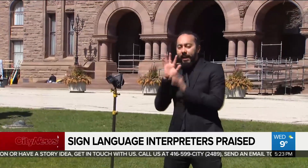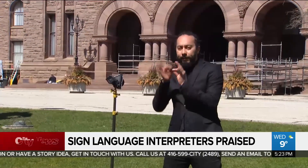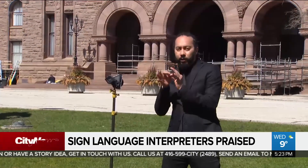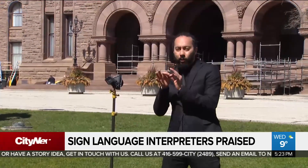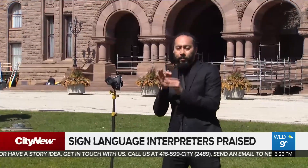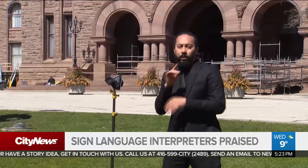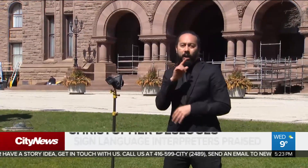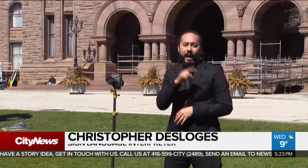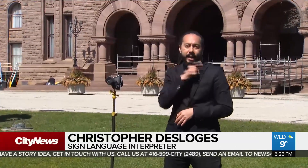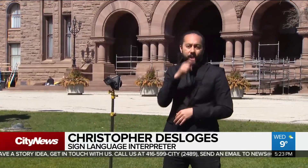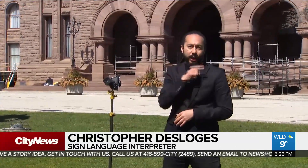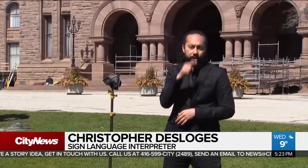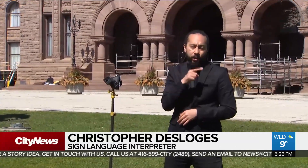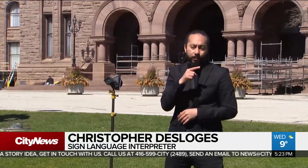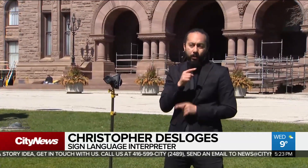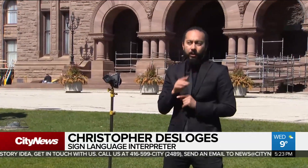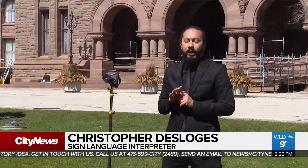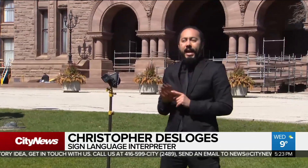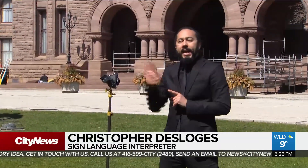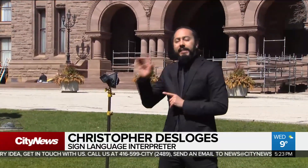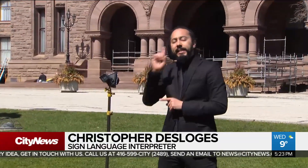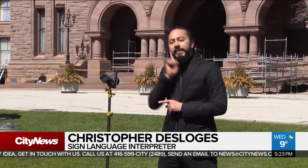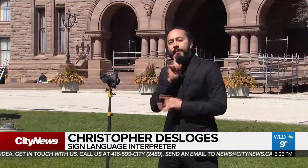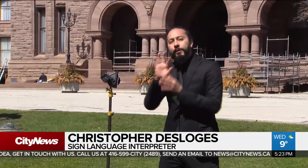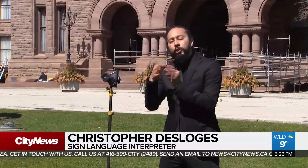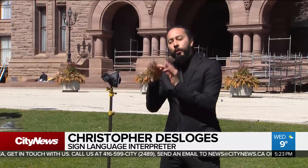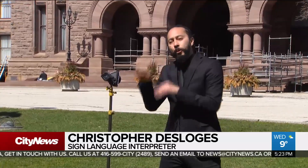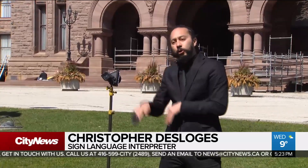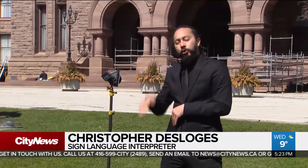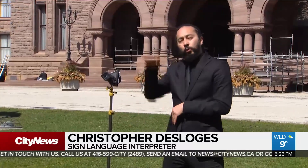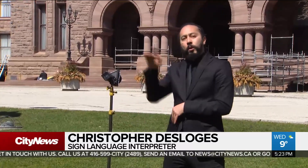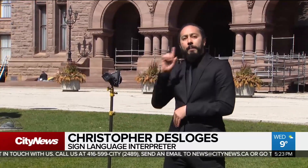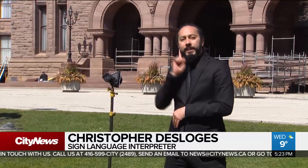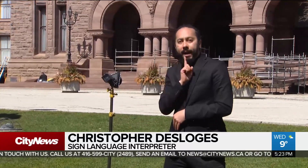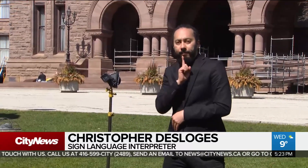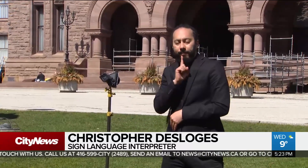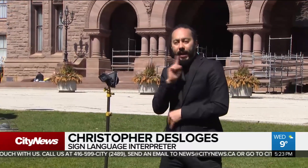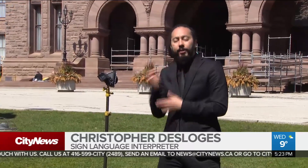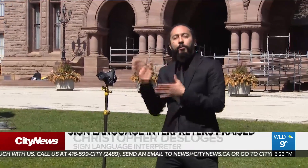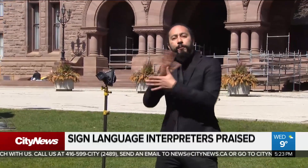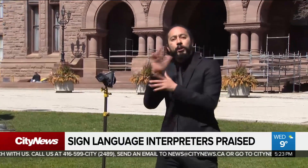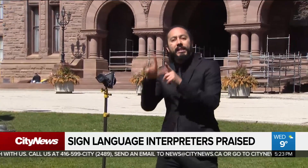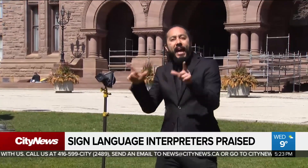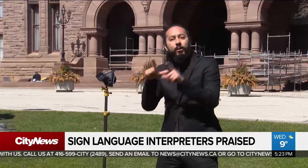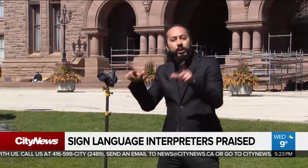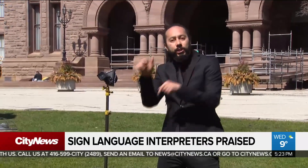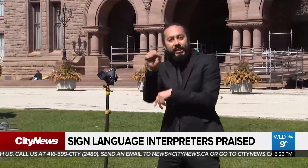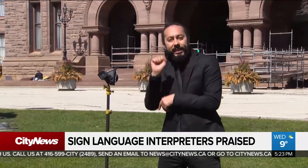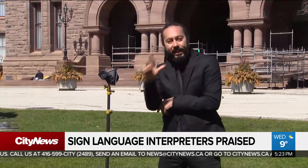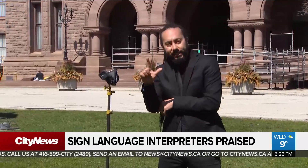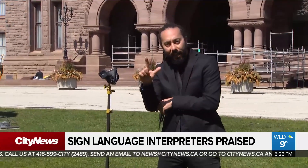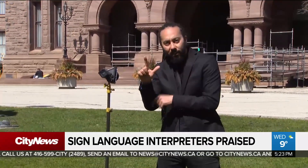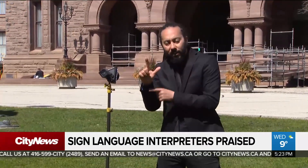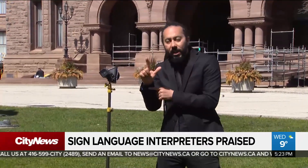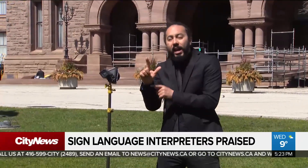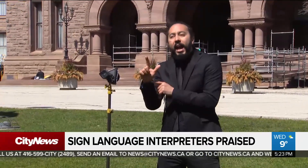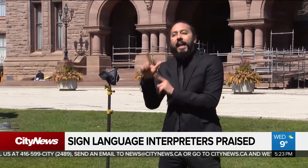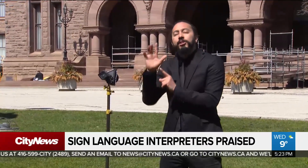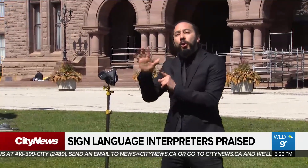deaf interpreter and a hearing interpreter is that deaf interpreters grew up deaf and their first language is ASL. And so